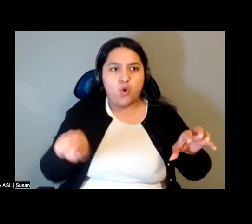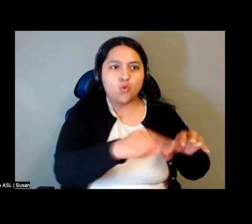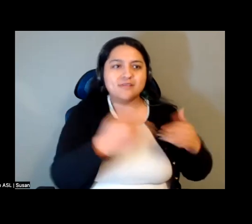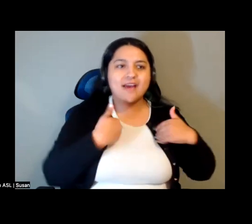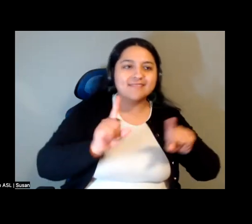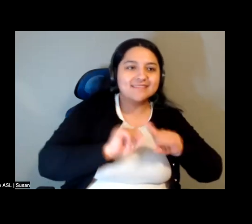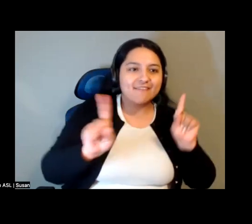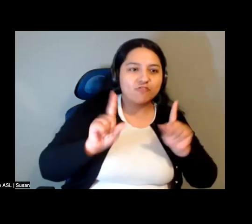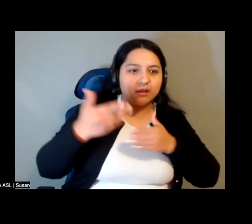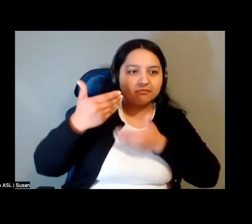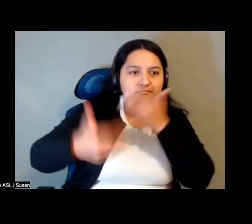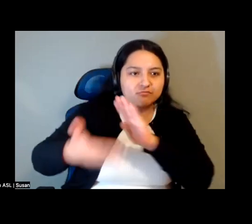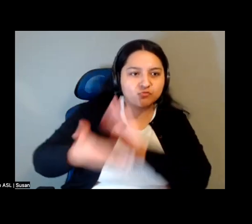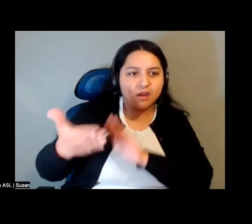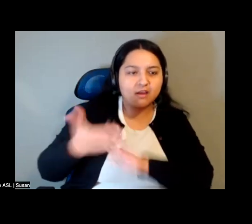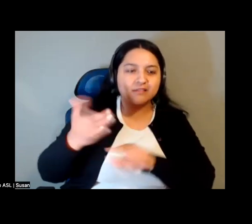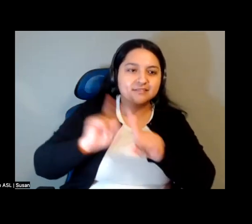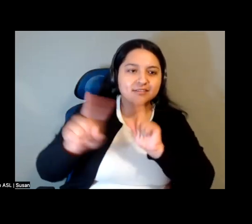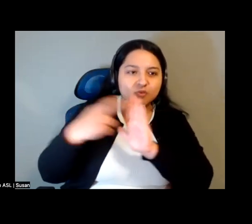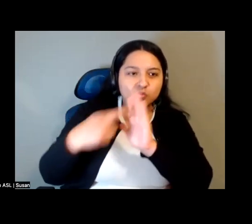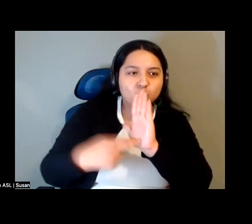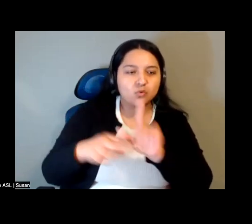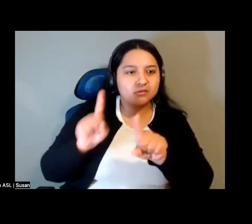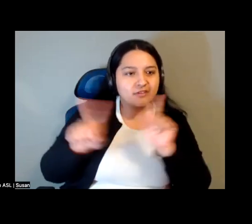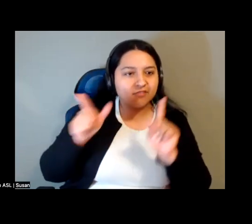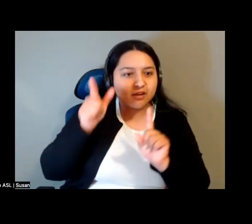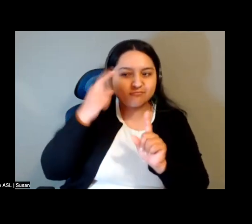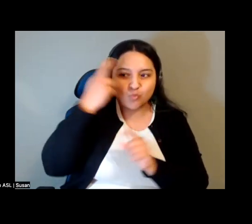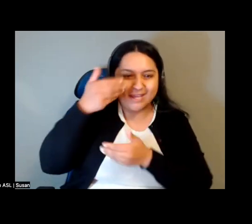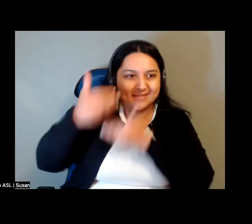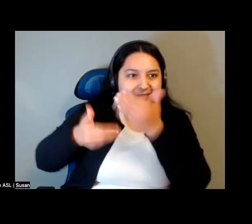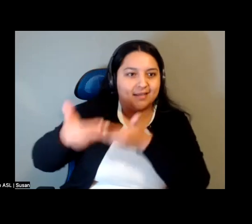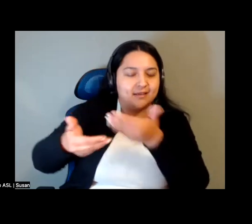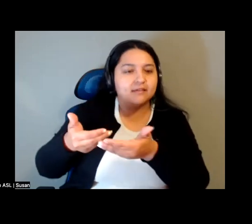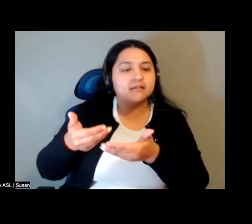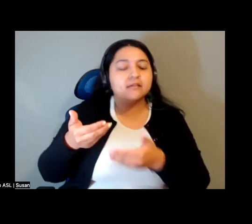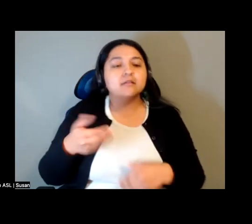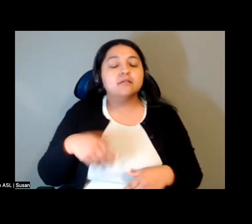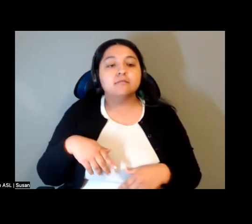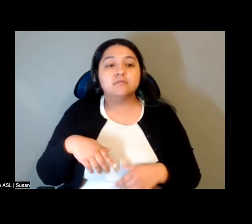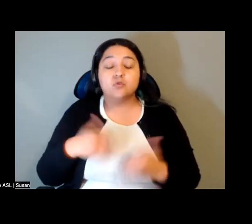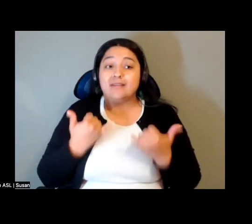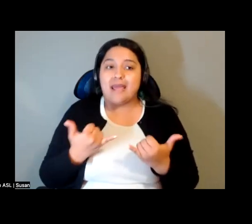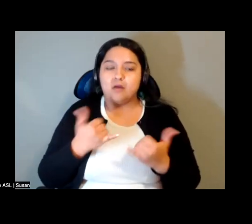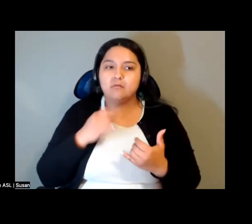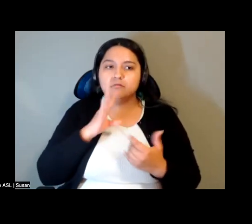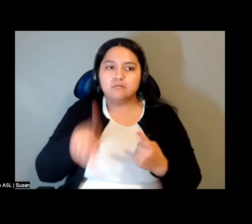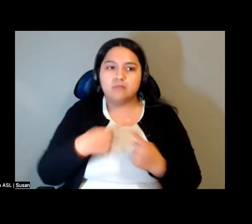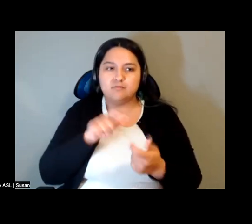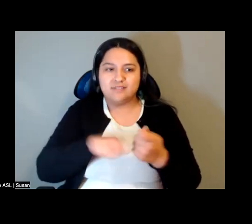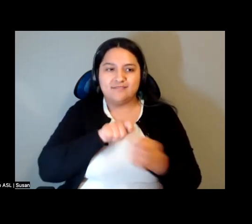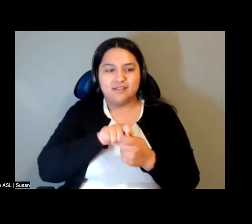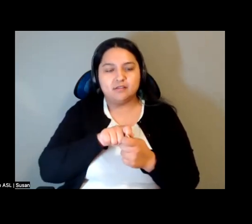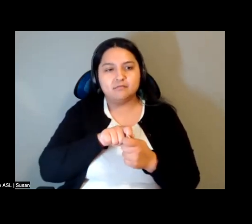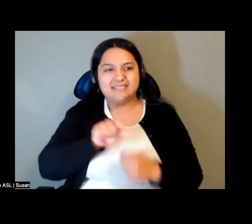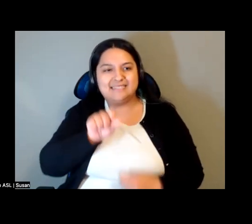and apparatuses of rule. And so I think that particularly within the South that the, the, the, that what